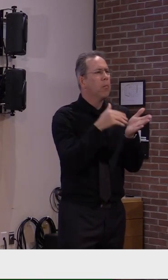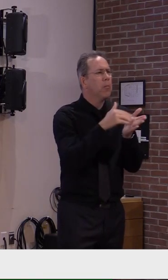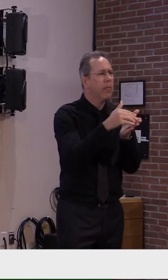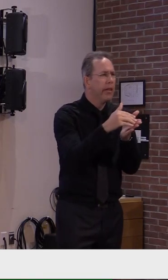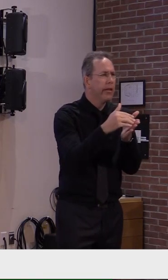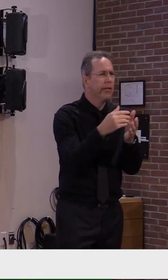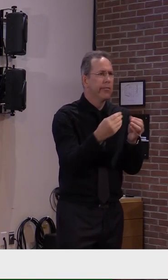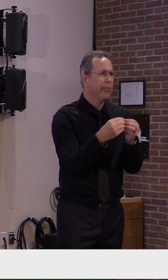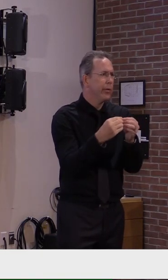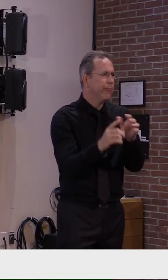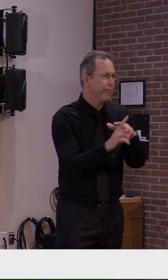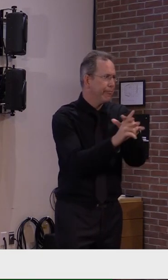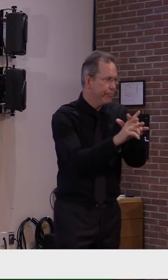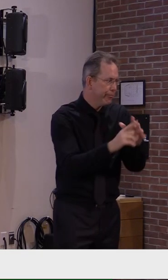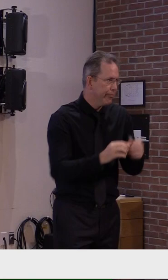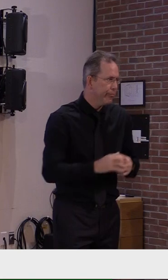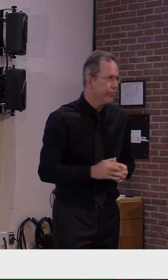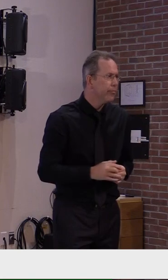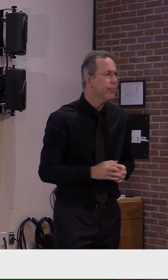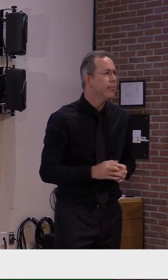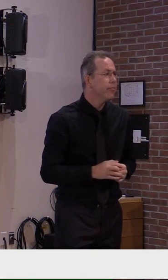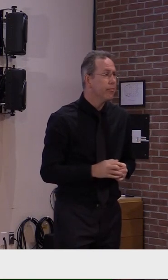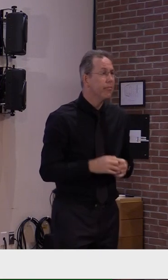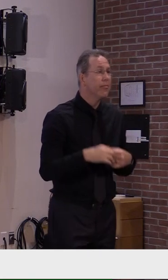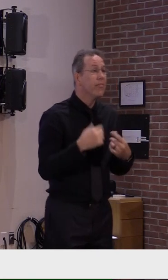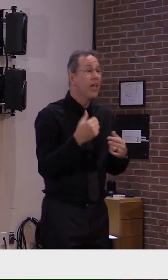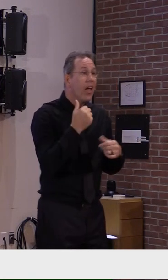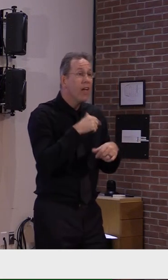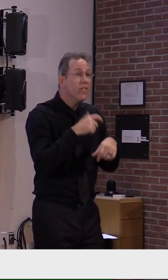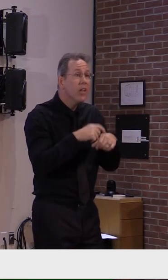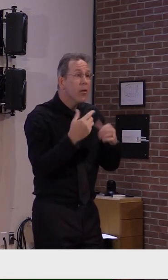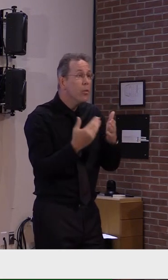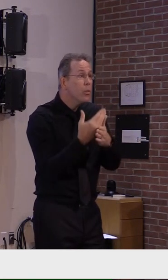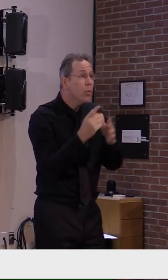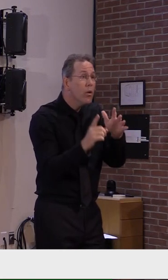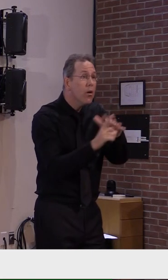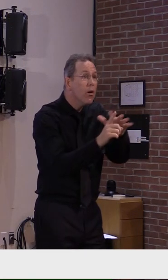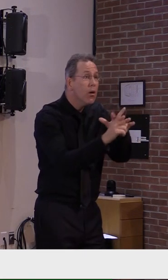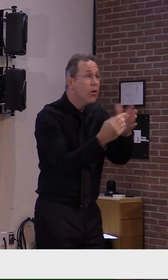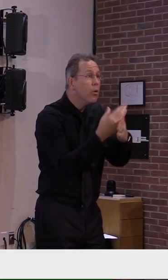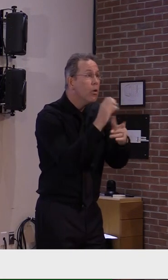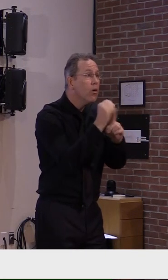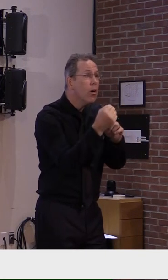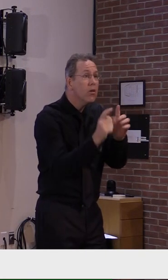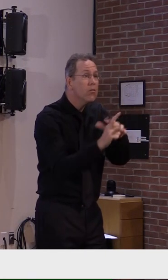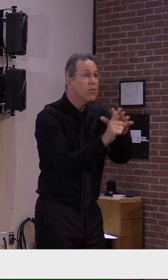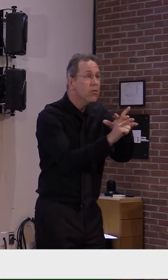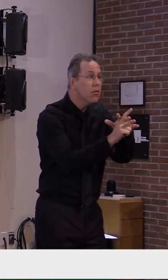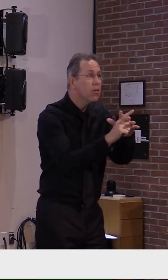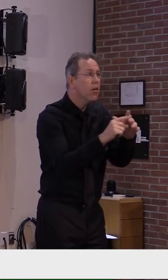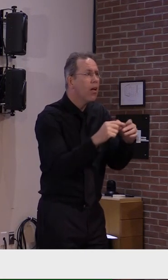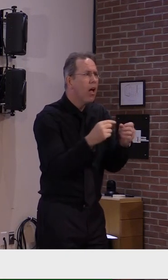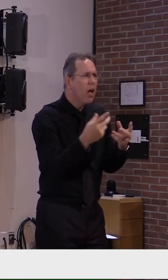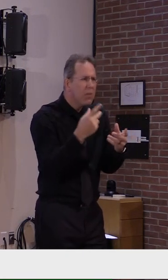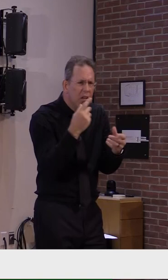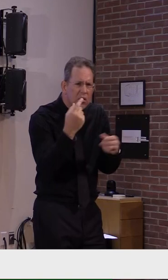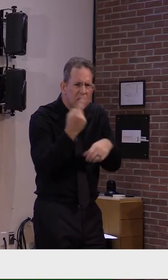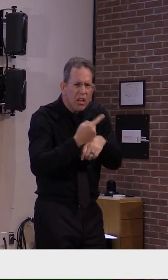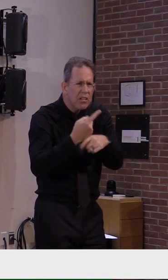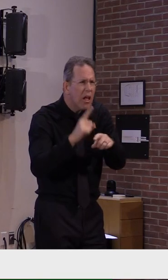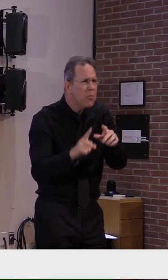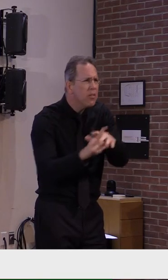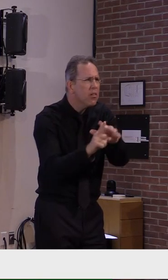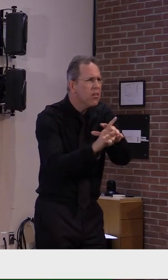has ever added 1 million cases within 6 days. So that's a pretty astonishing number, and the rate at which it's growing